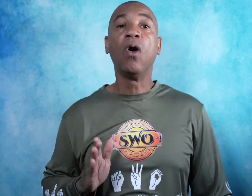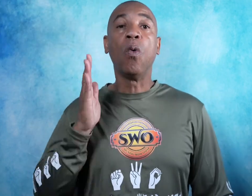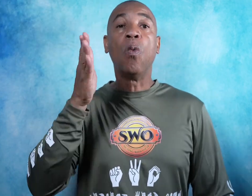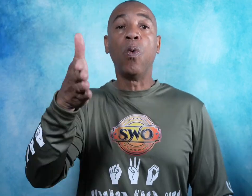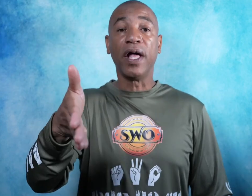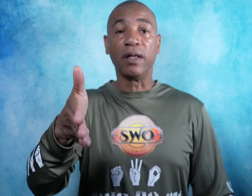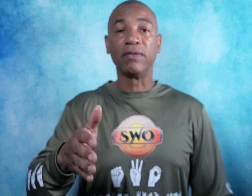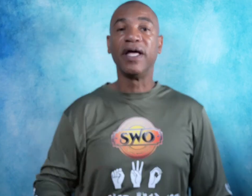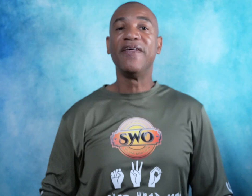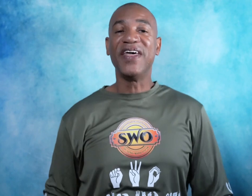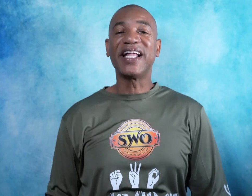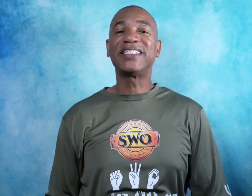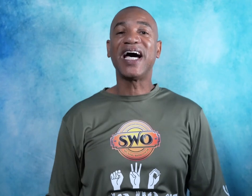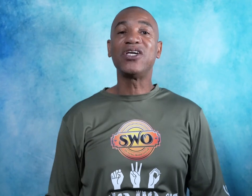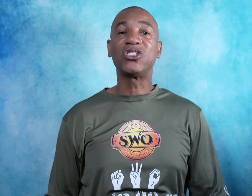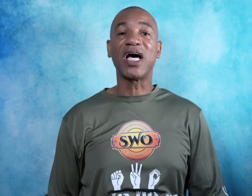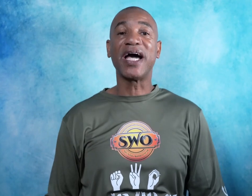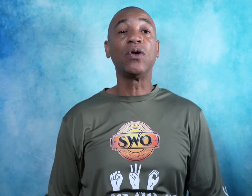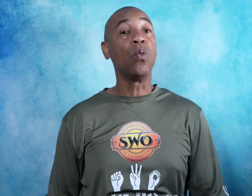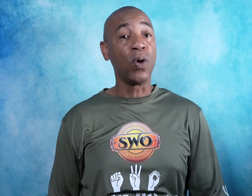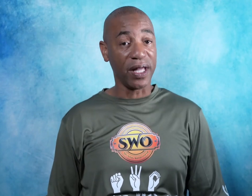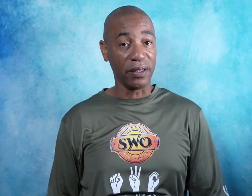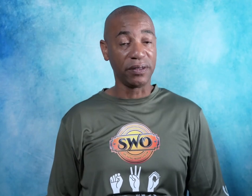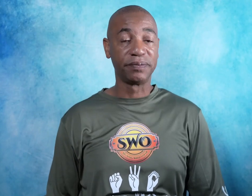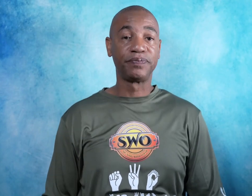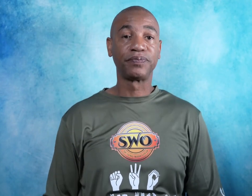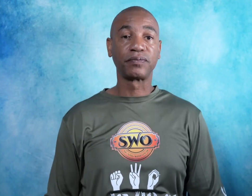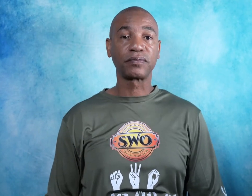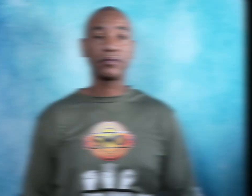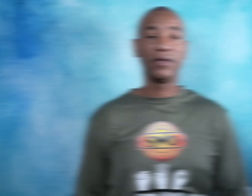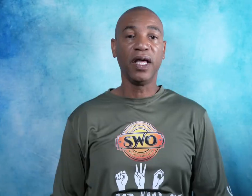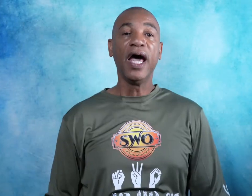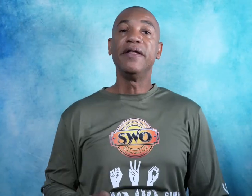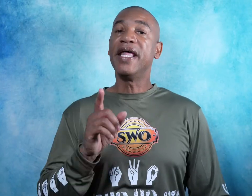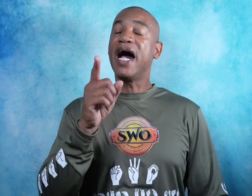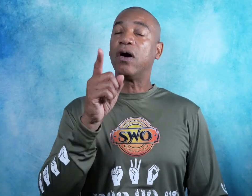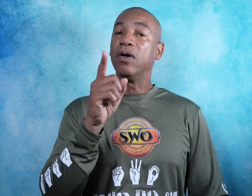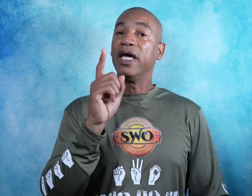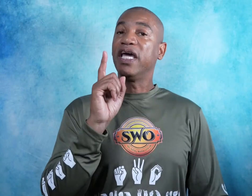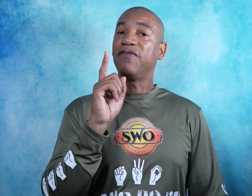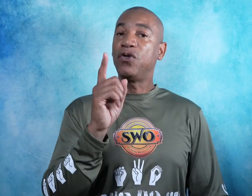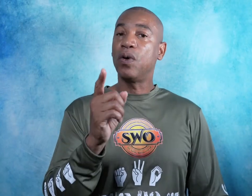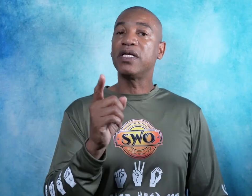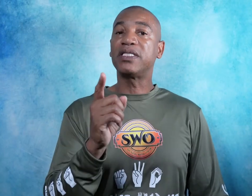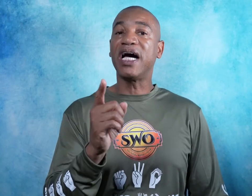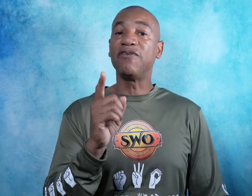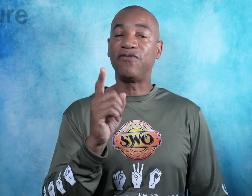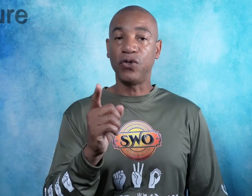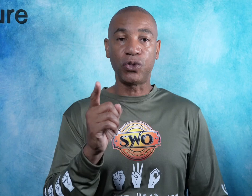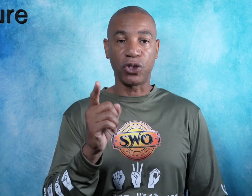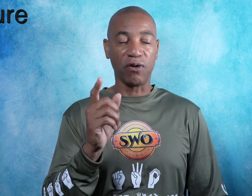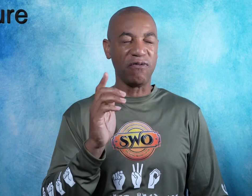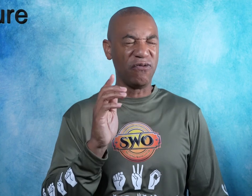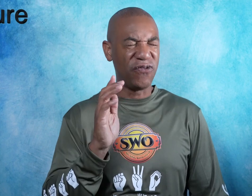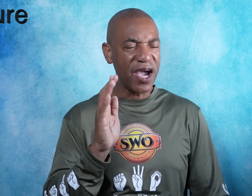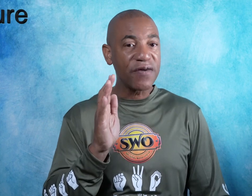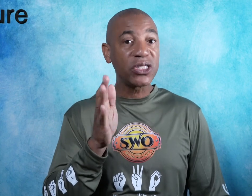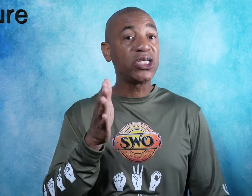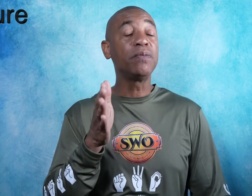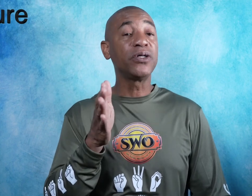Will. That is how you sign Will. Now, if you want to sign future, very similar